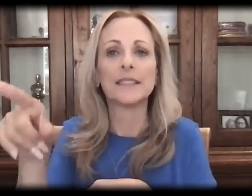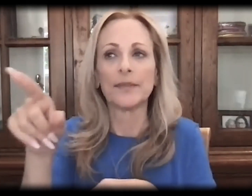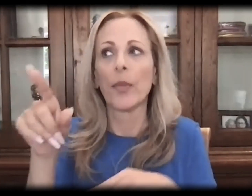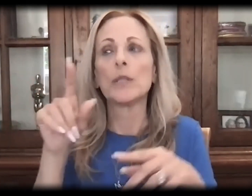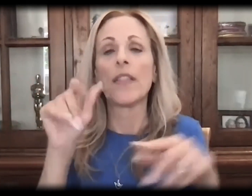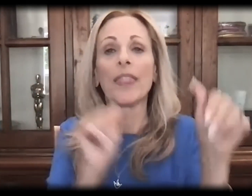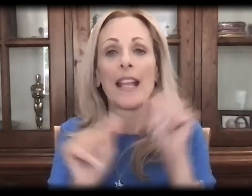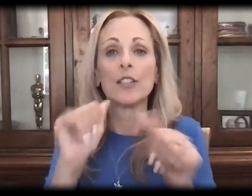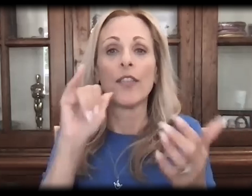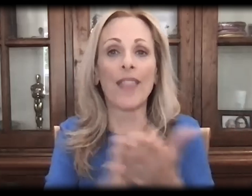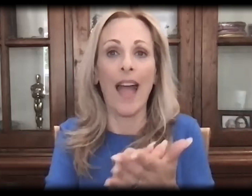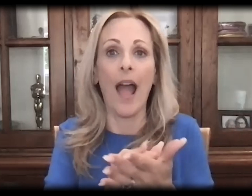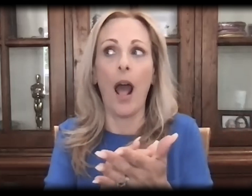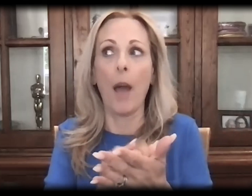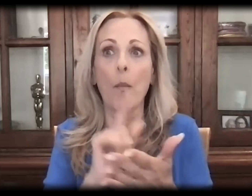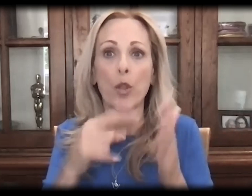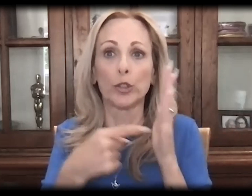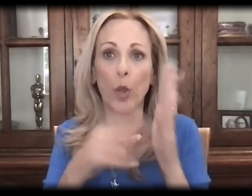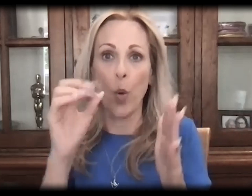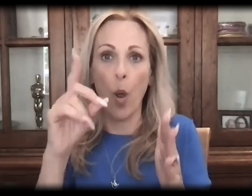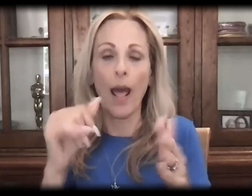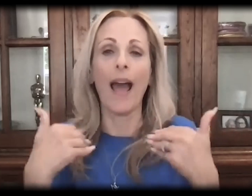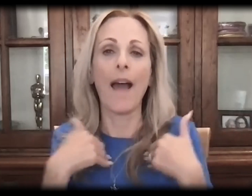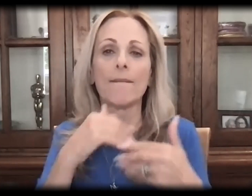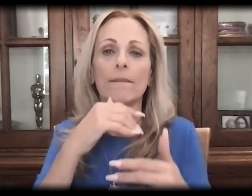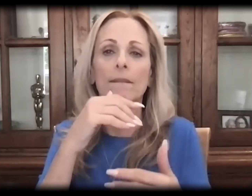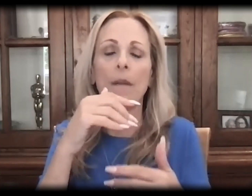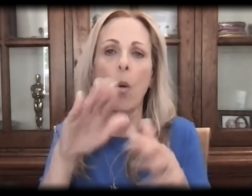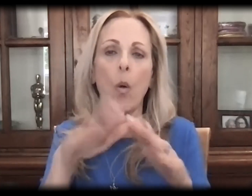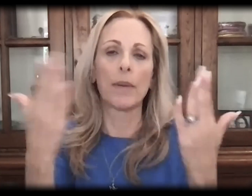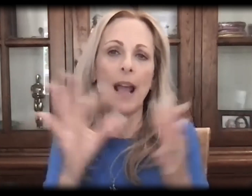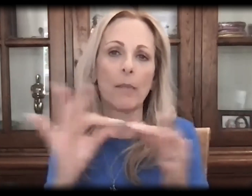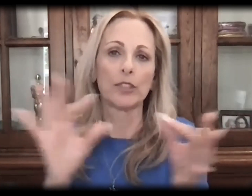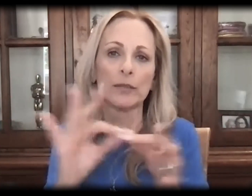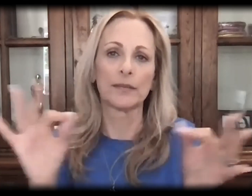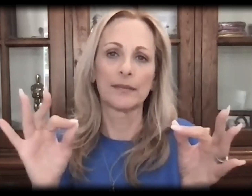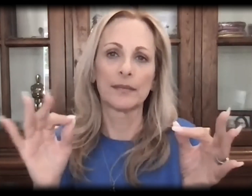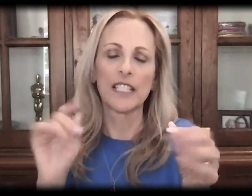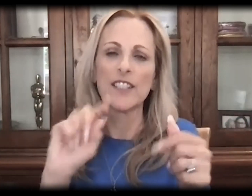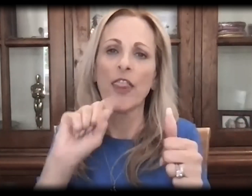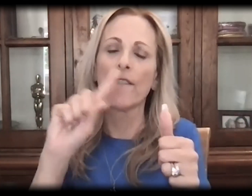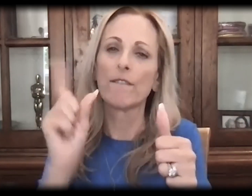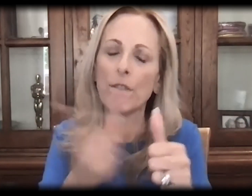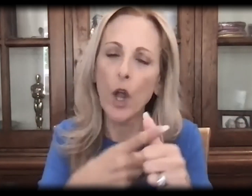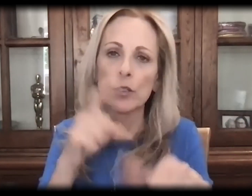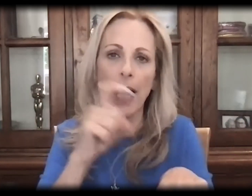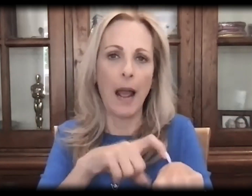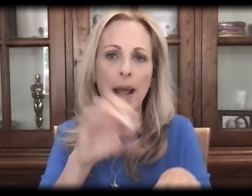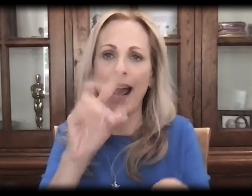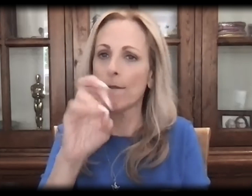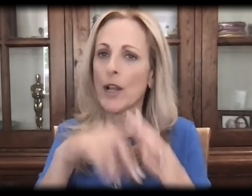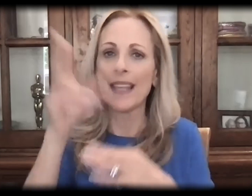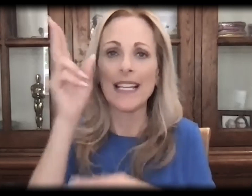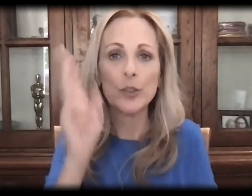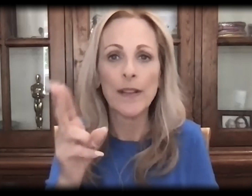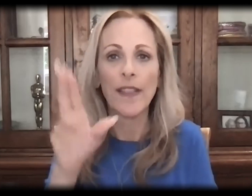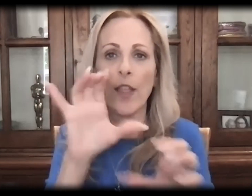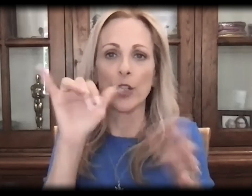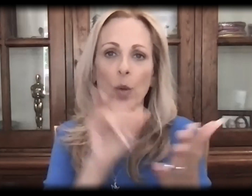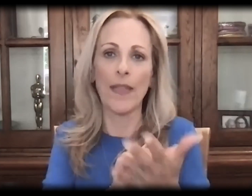they created theatrical showings of Coda with open captions. It's the first time a studio in